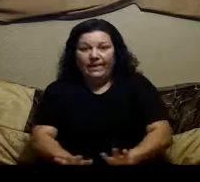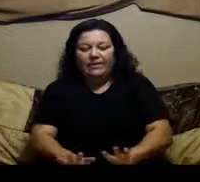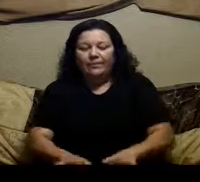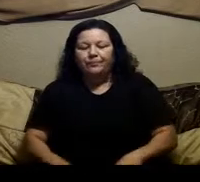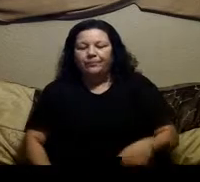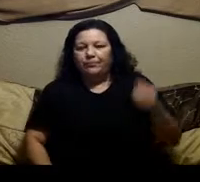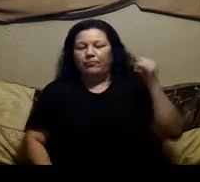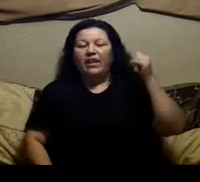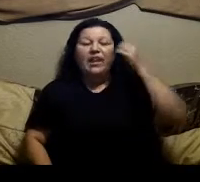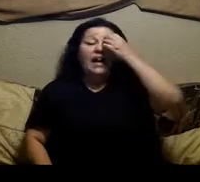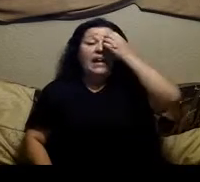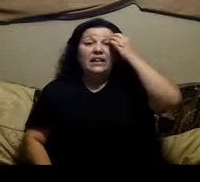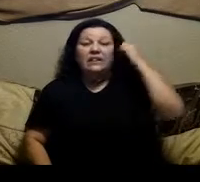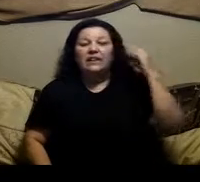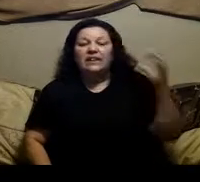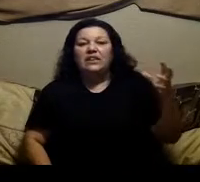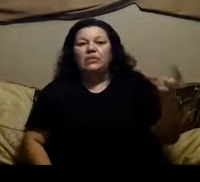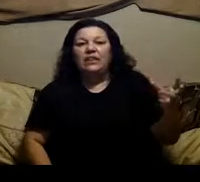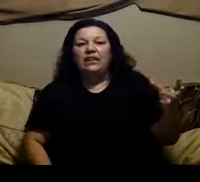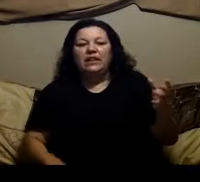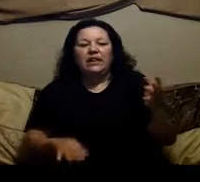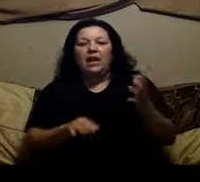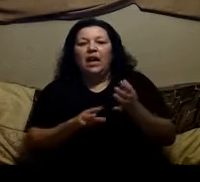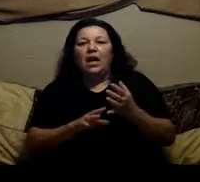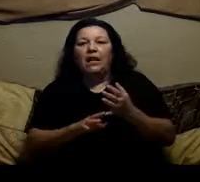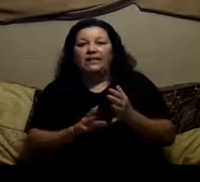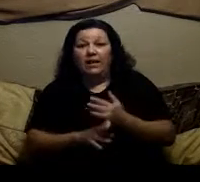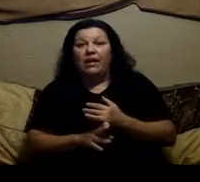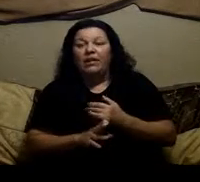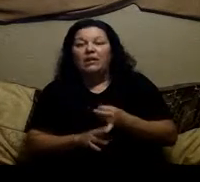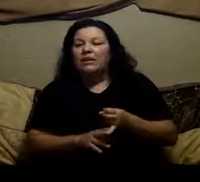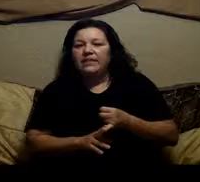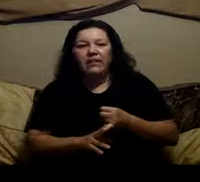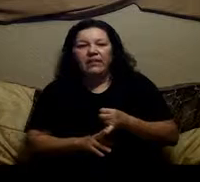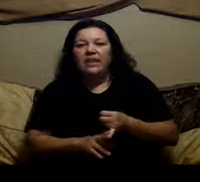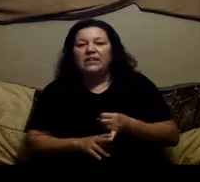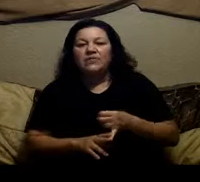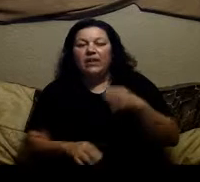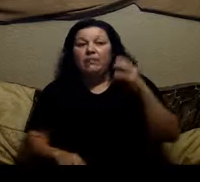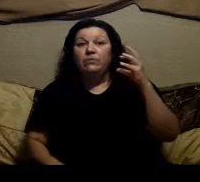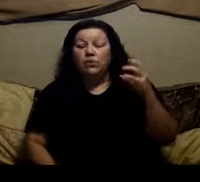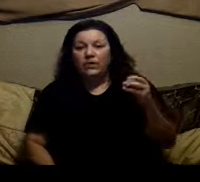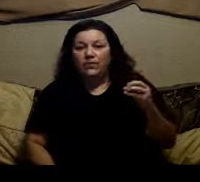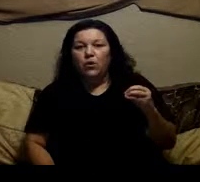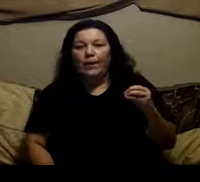this and continue eating uh dairy dairy is very mucus forming